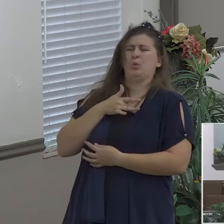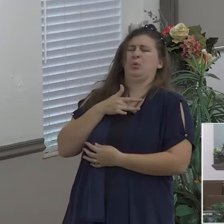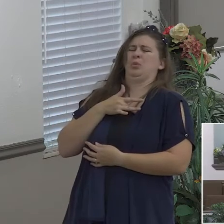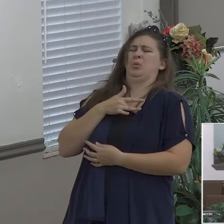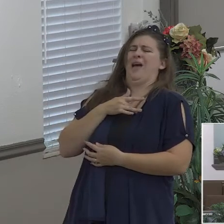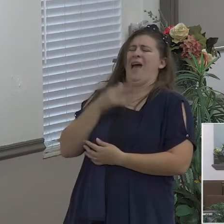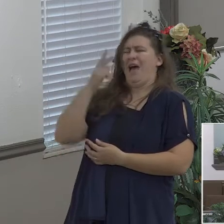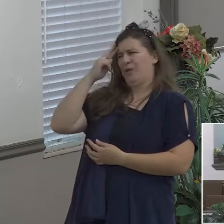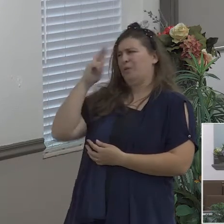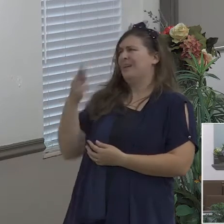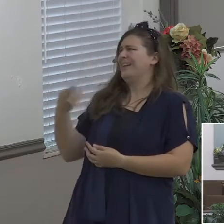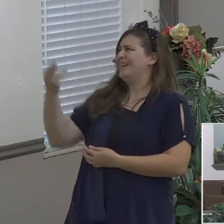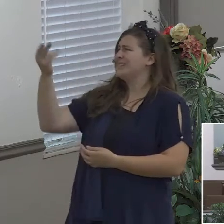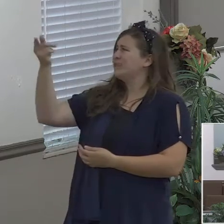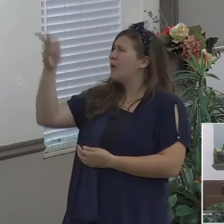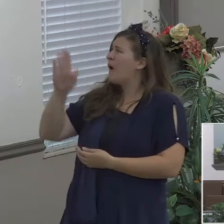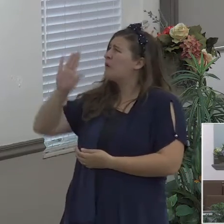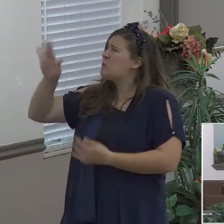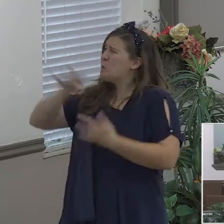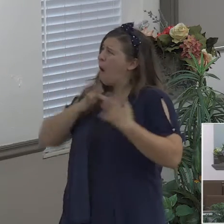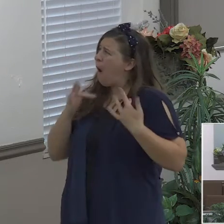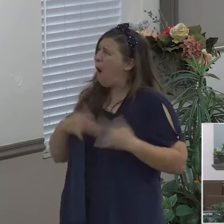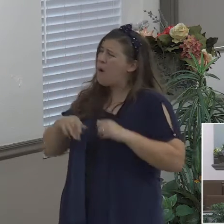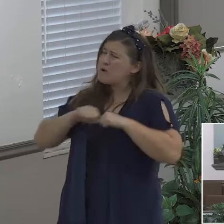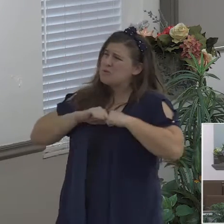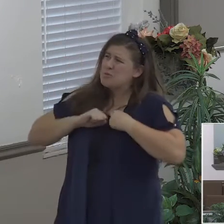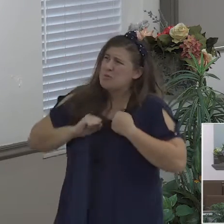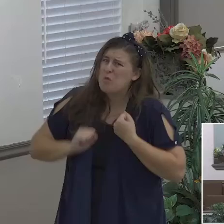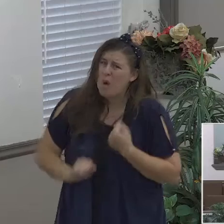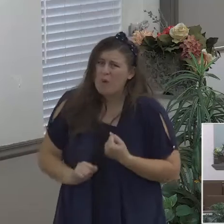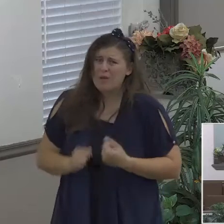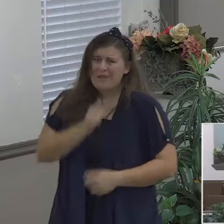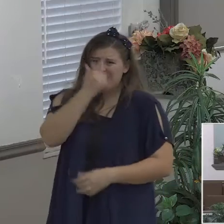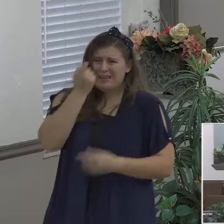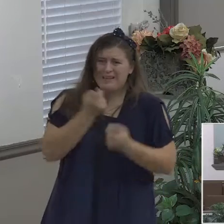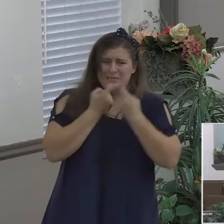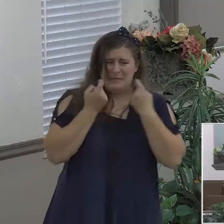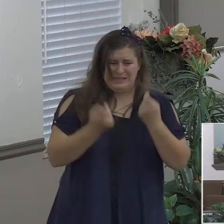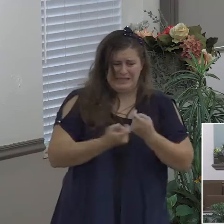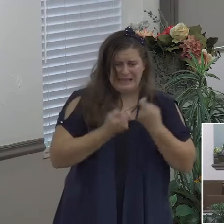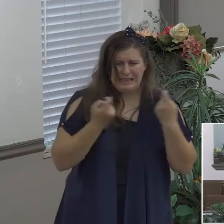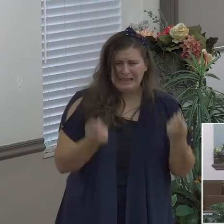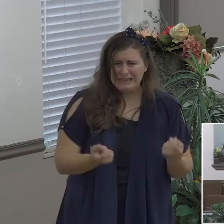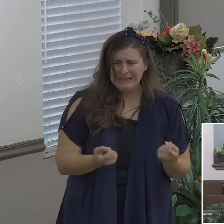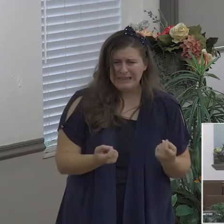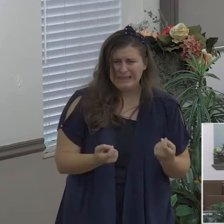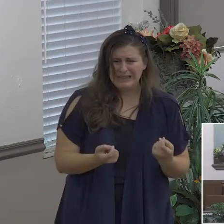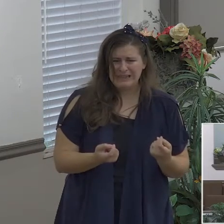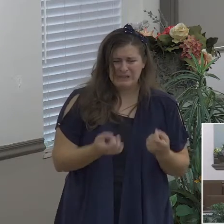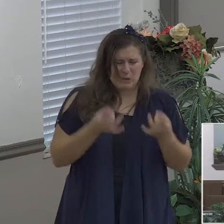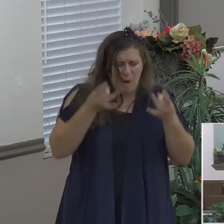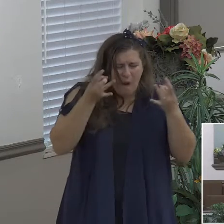involved in this sin that is that put him on the cross and it broke me